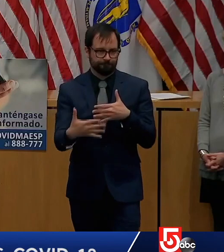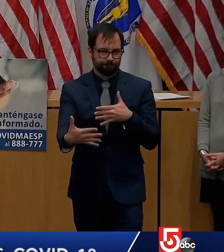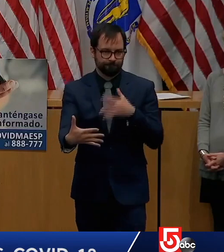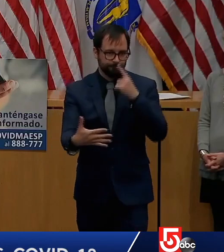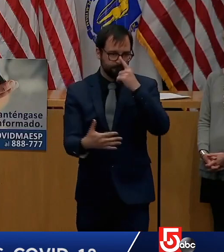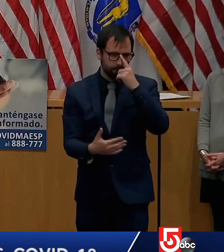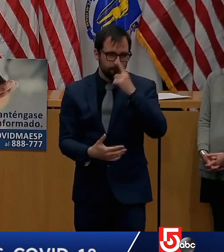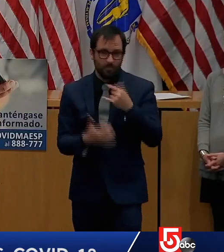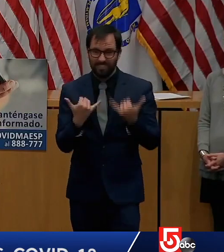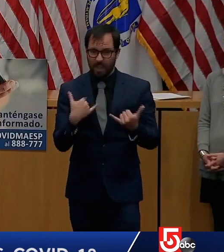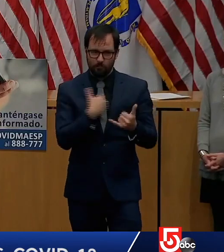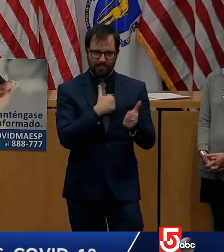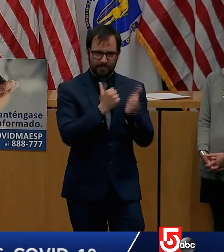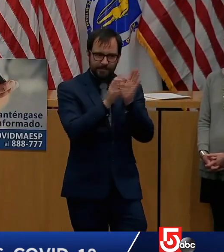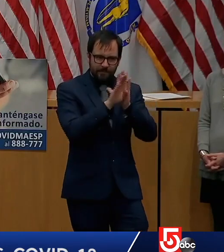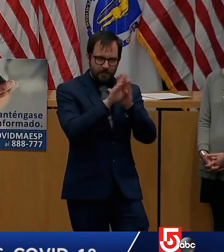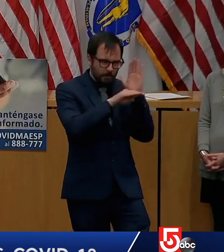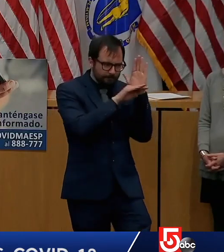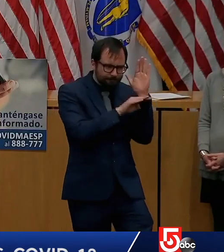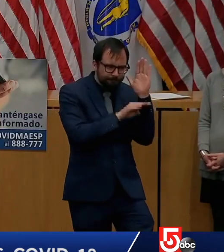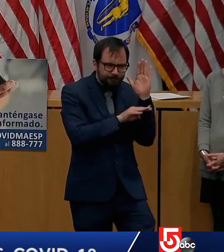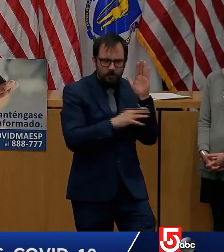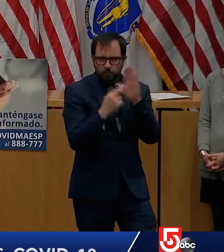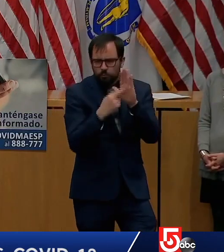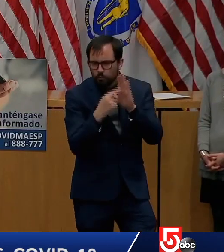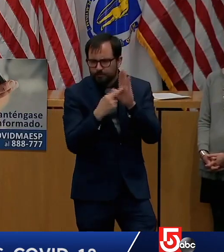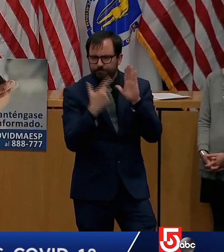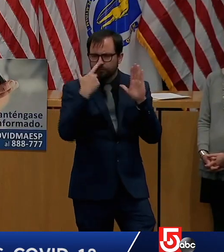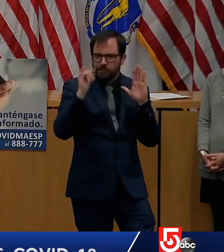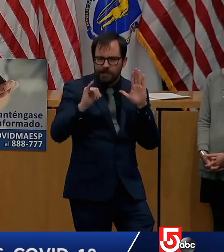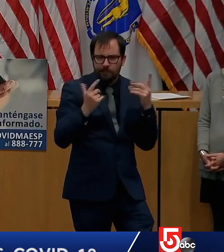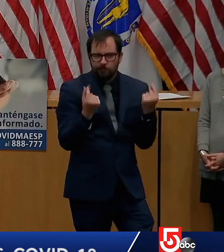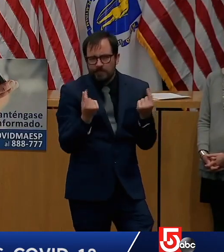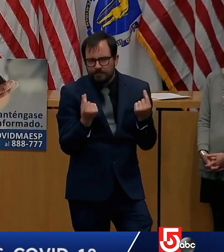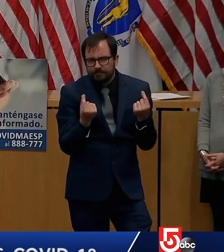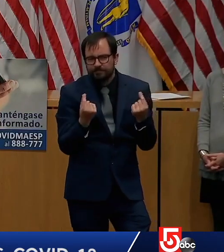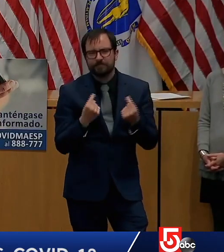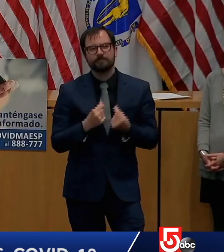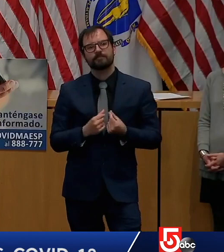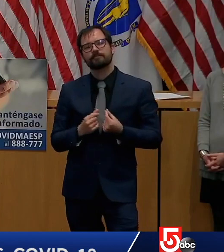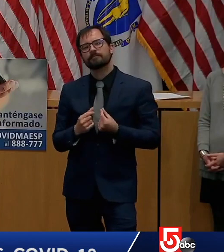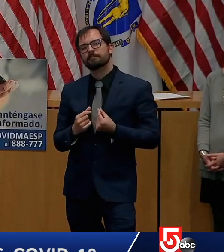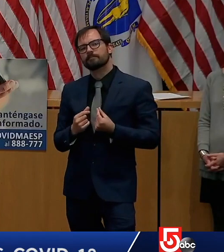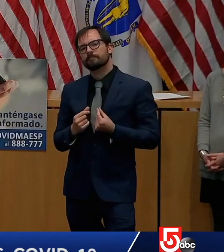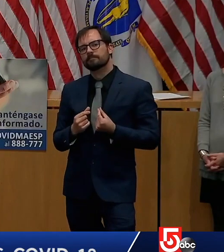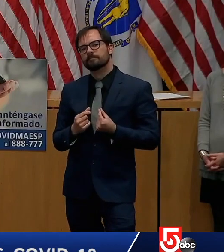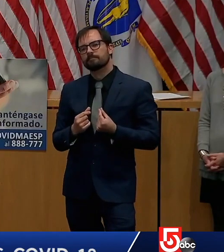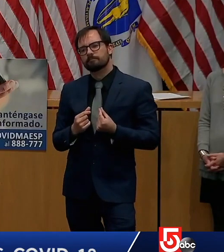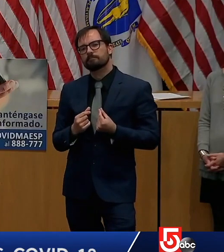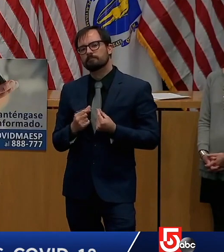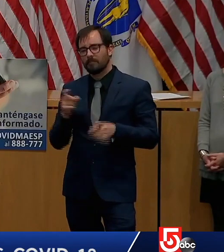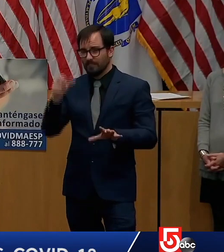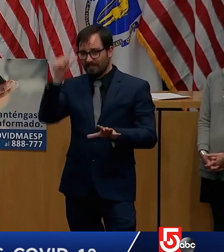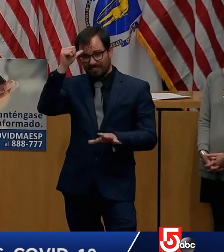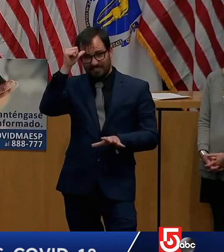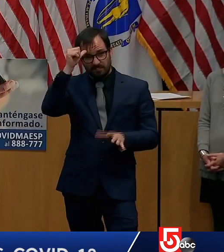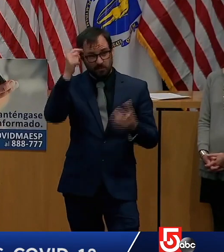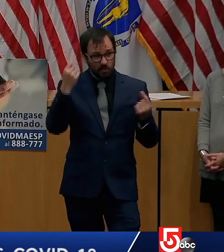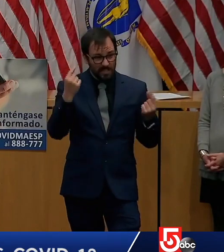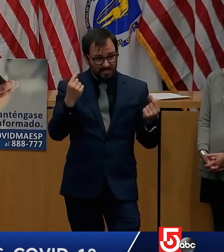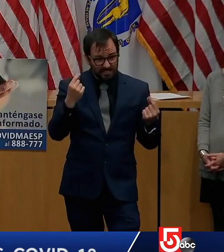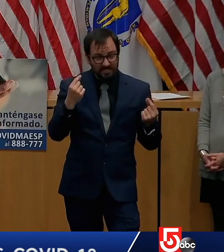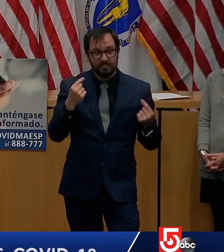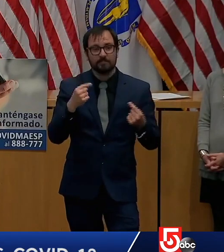regulations. Because in many ways, remember, the reason we created essential businesses was because the federal government